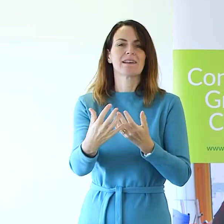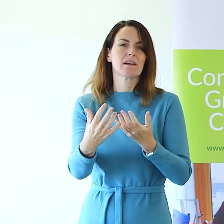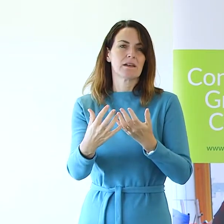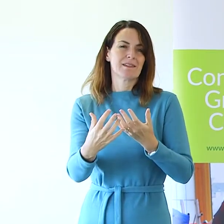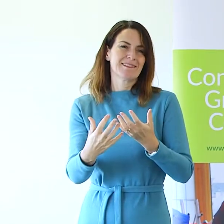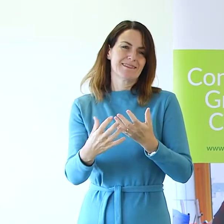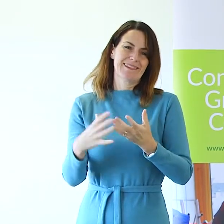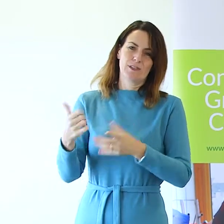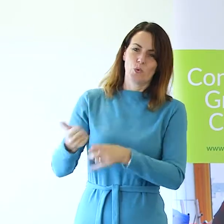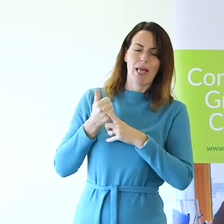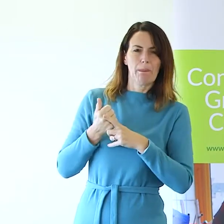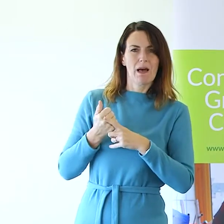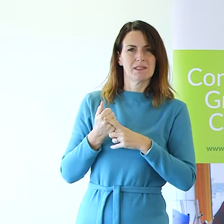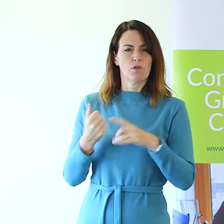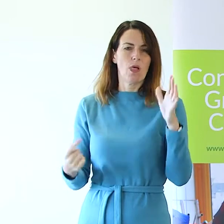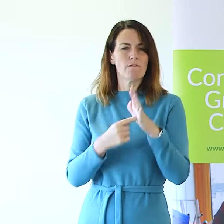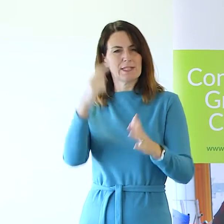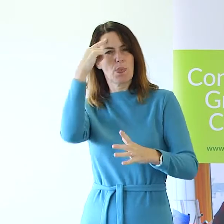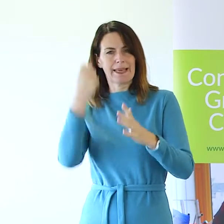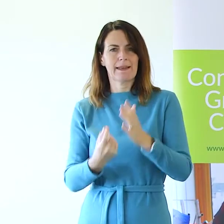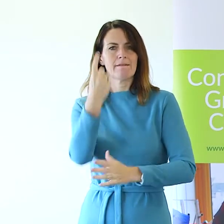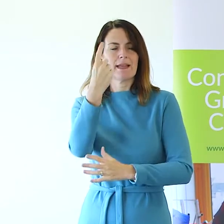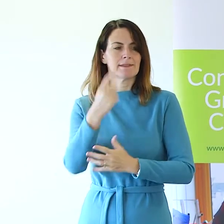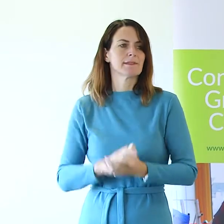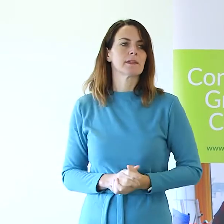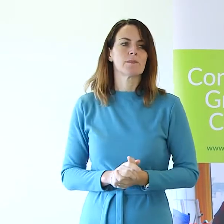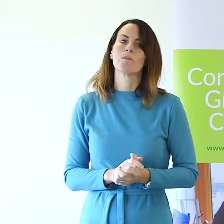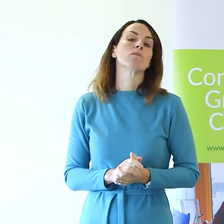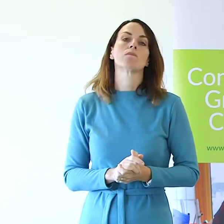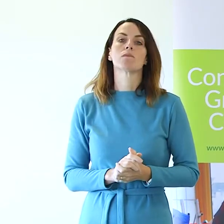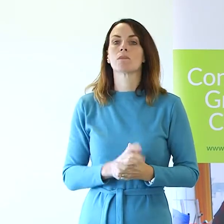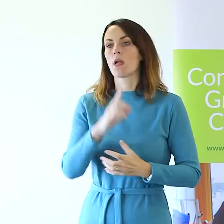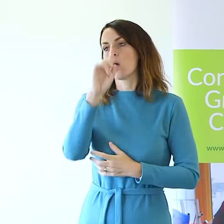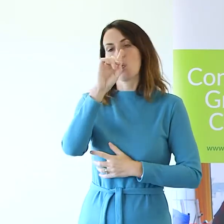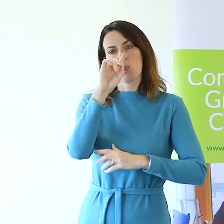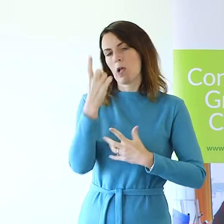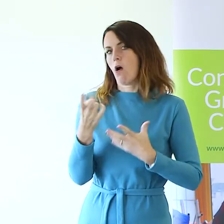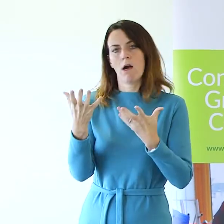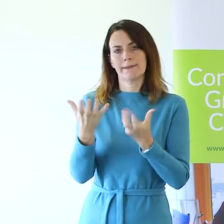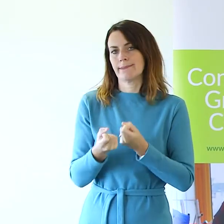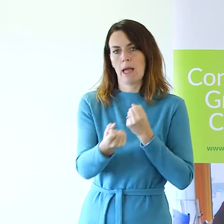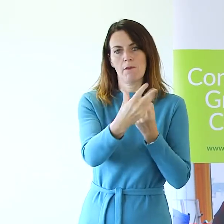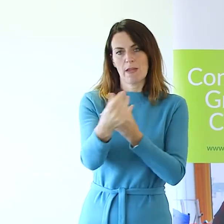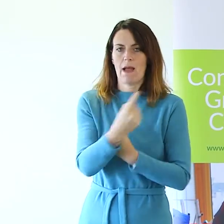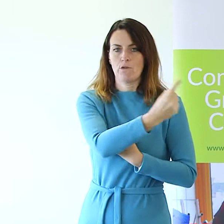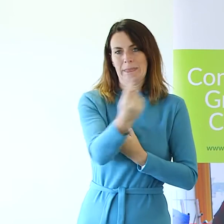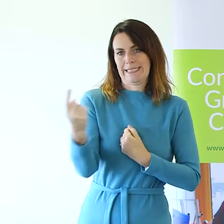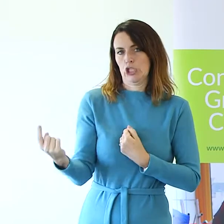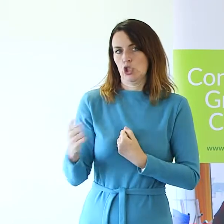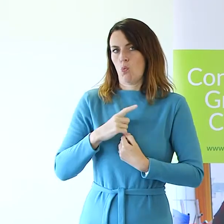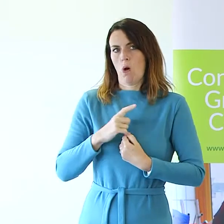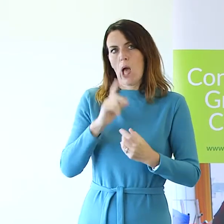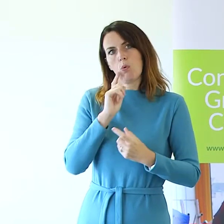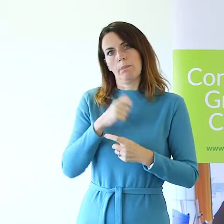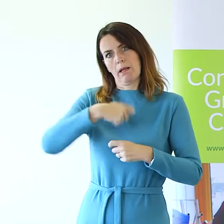inform us for our vital thinking events. Sadly, we will not have time to take feedback from every individual meeting because we will be